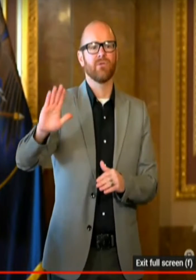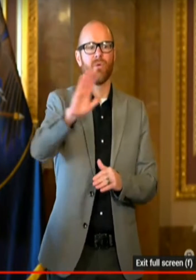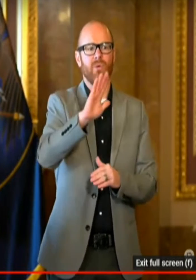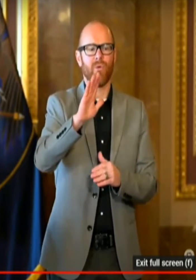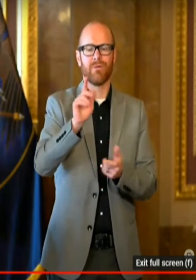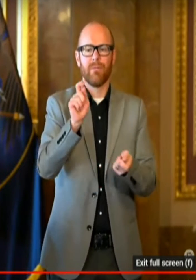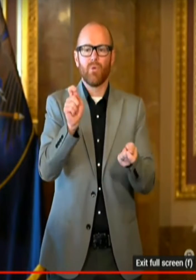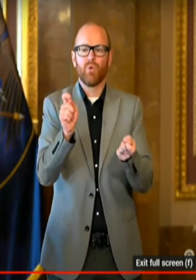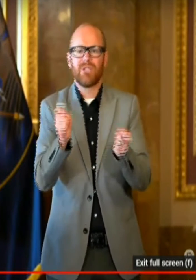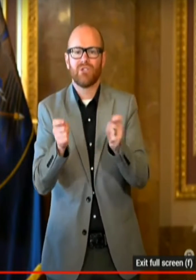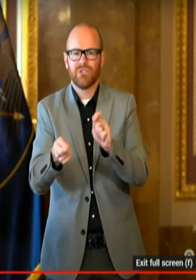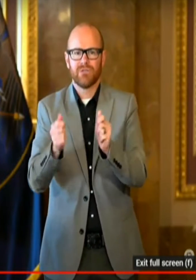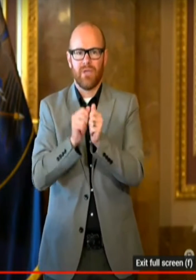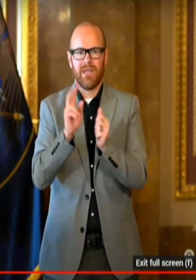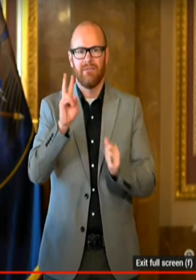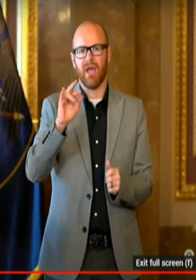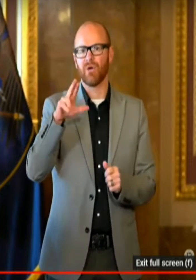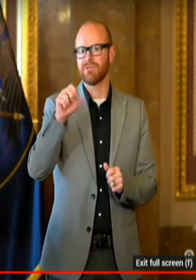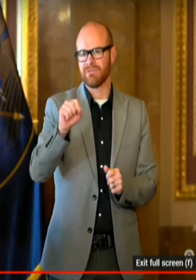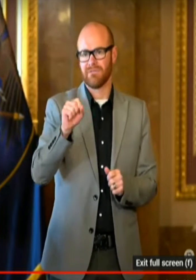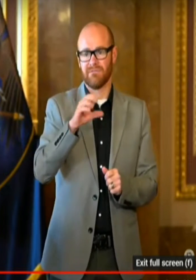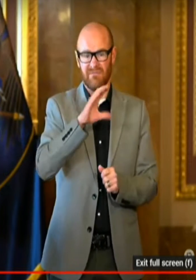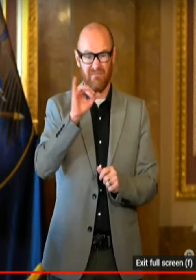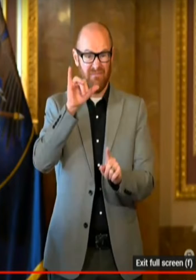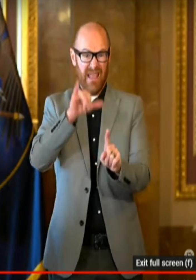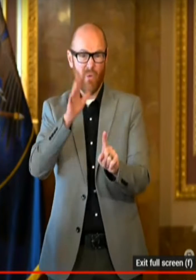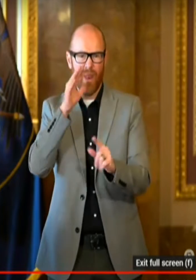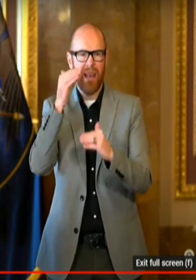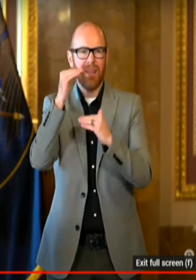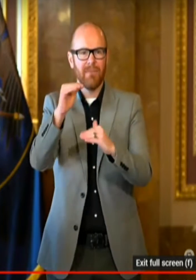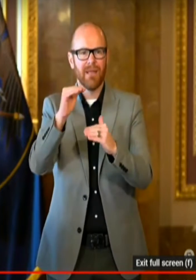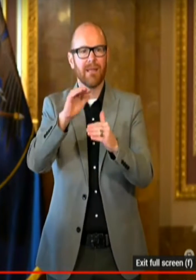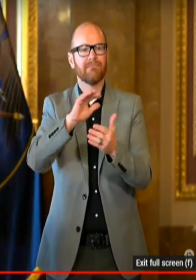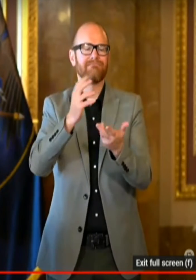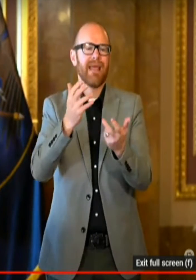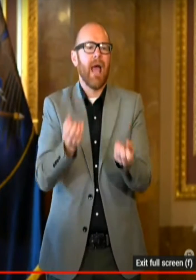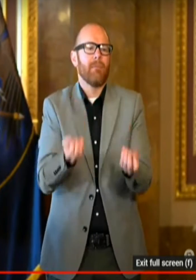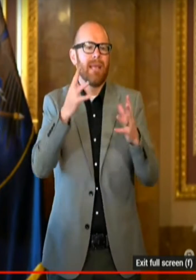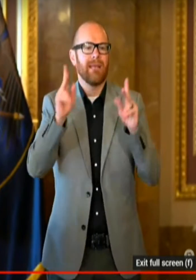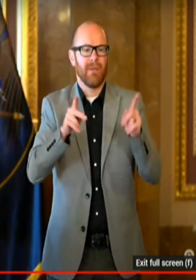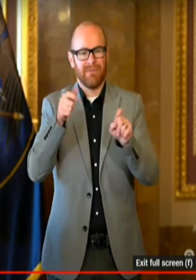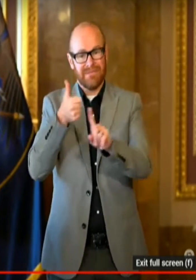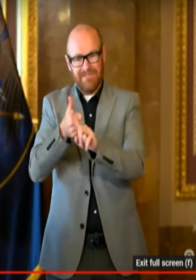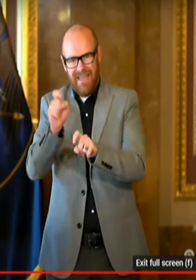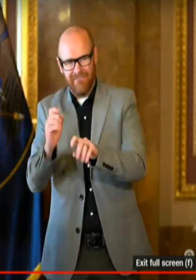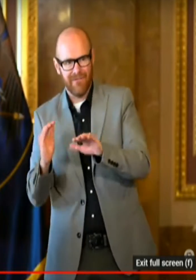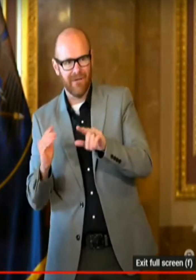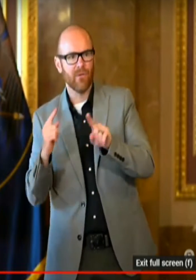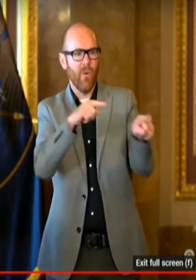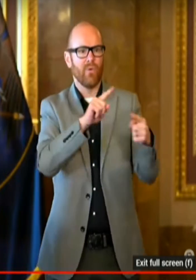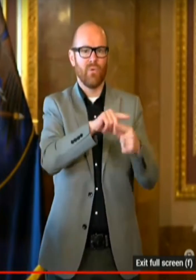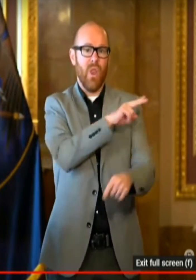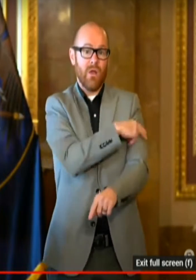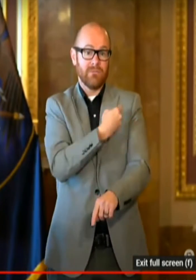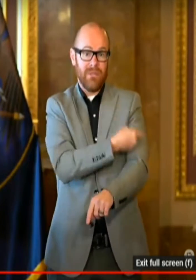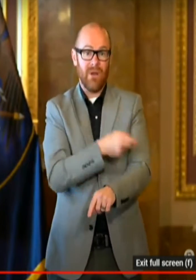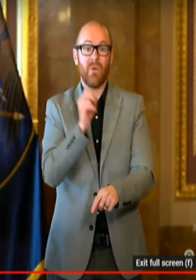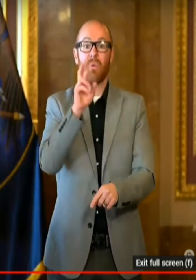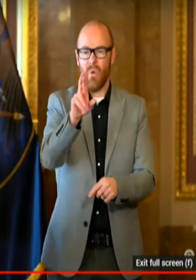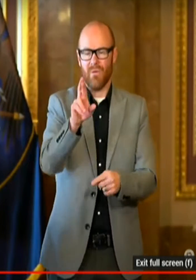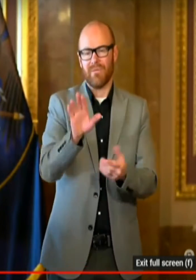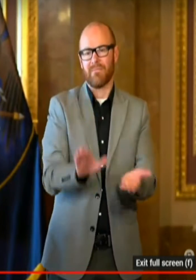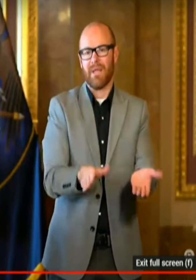and limit the amount of people who need to be hospitalized or pass away from this. So